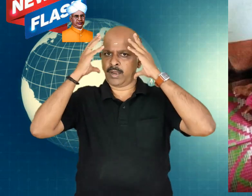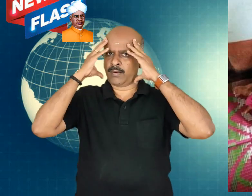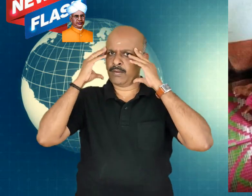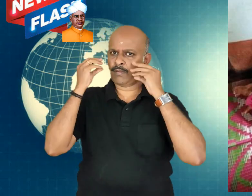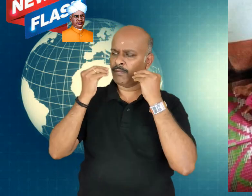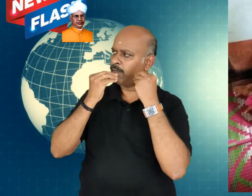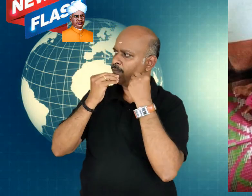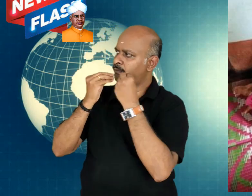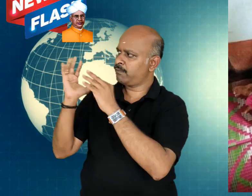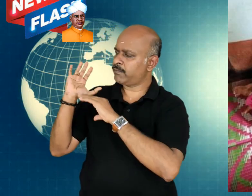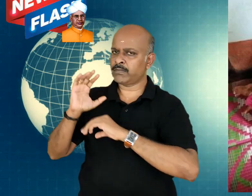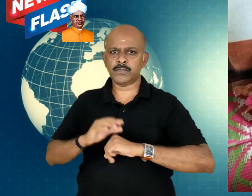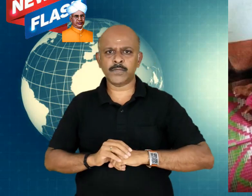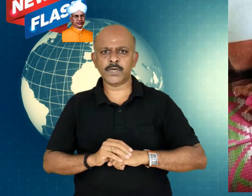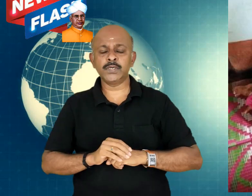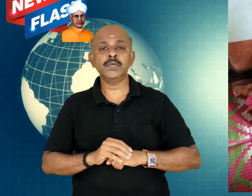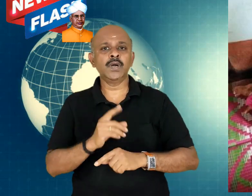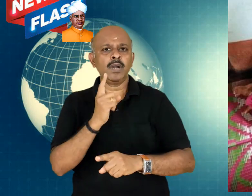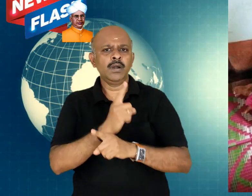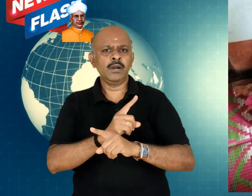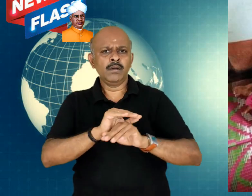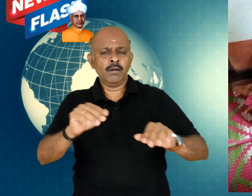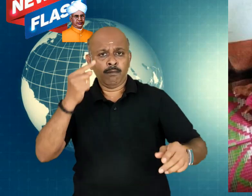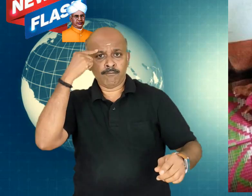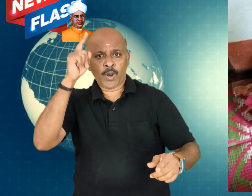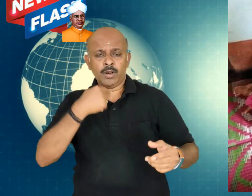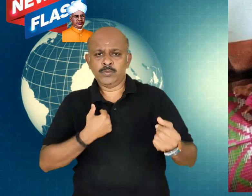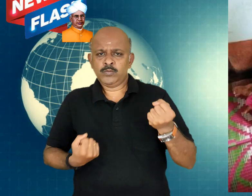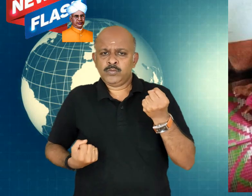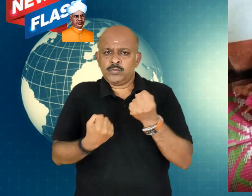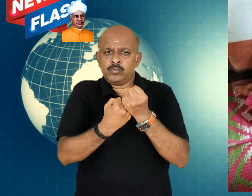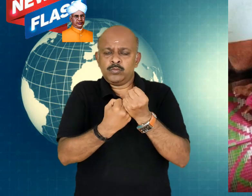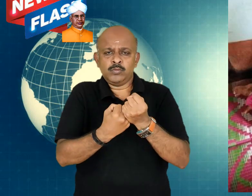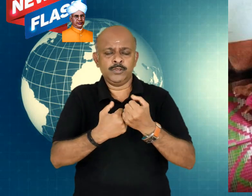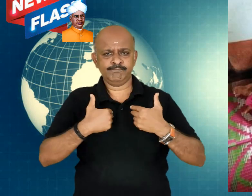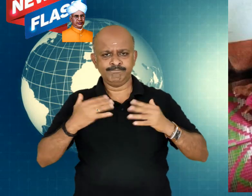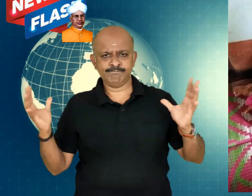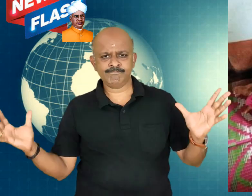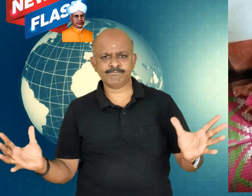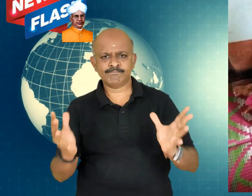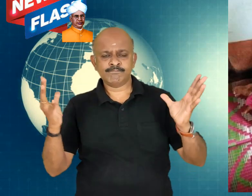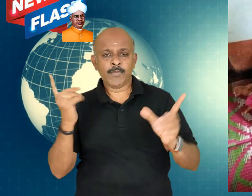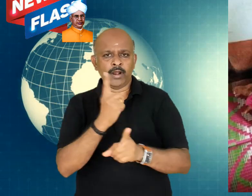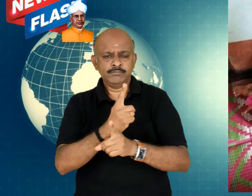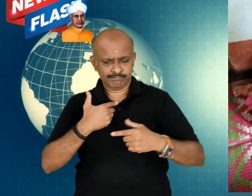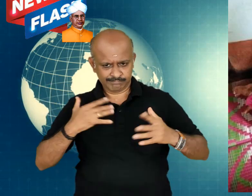She is confused now. Is she to get her jewels back or go to the student and teach him?